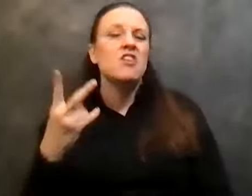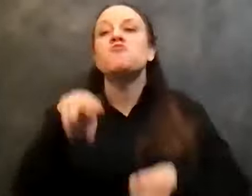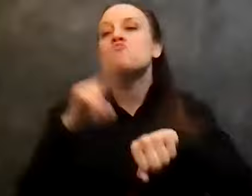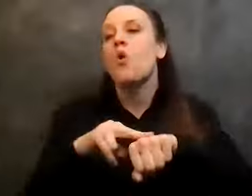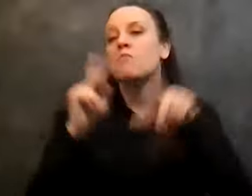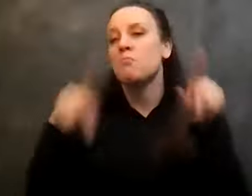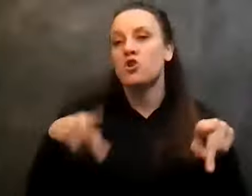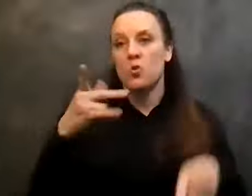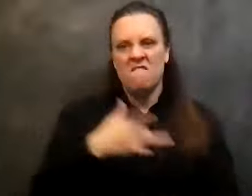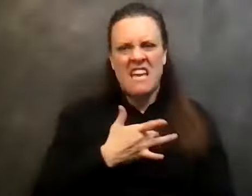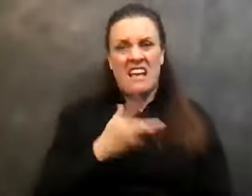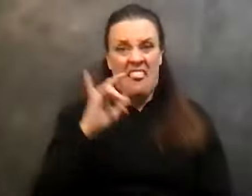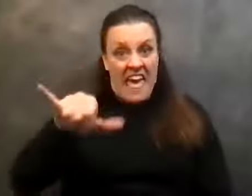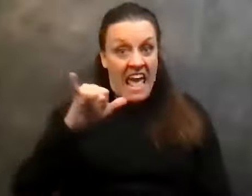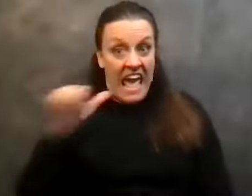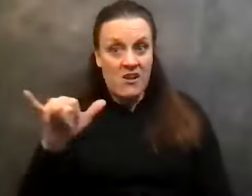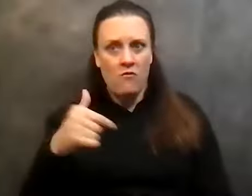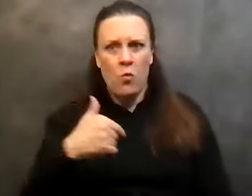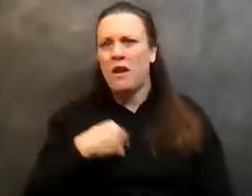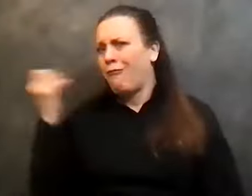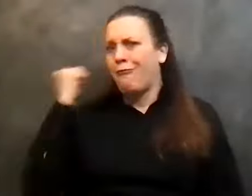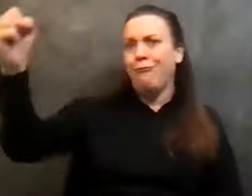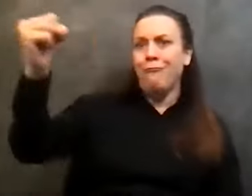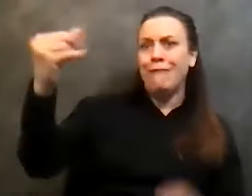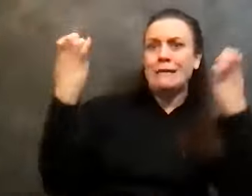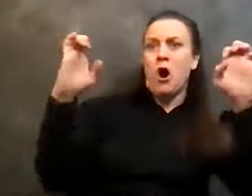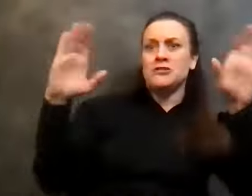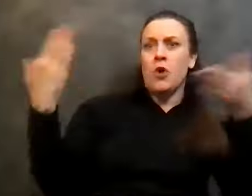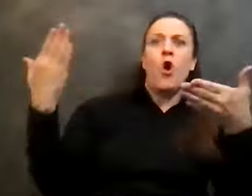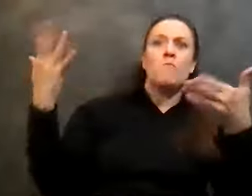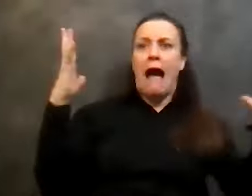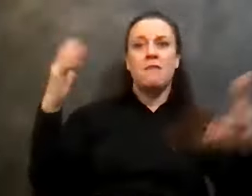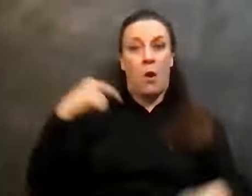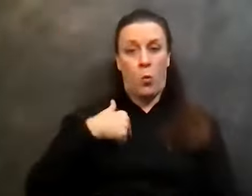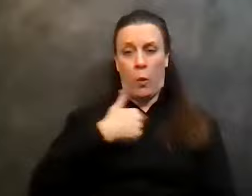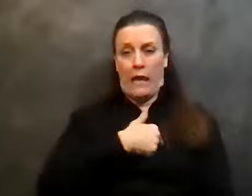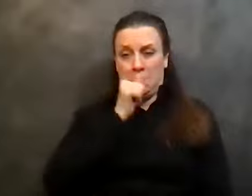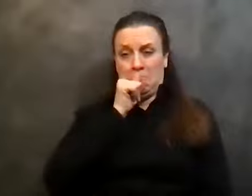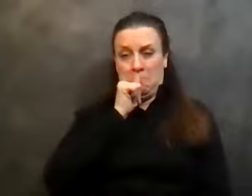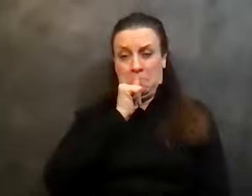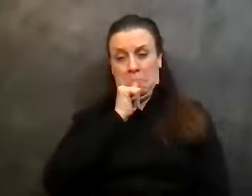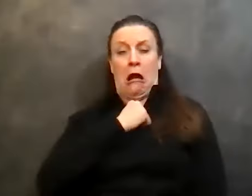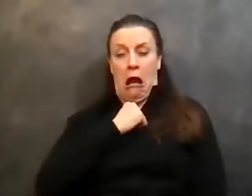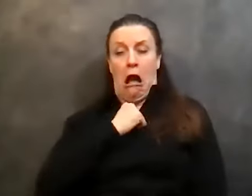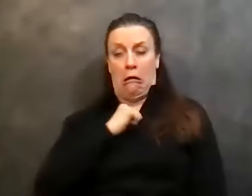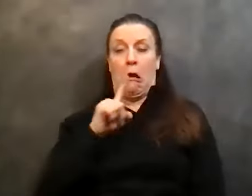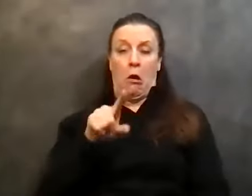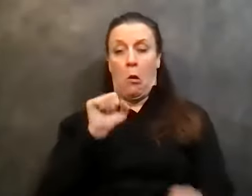half that bad would be in the emergency room, you know, but but you know, work. So, so